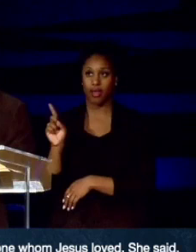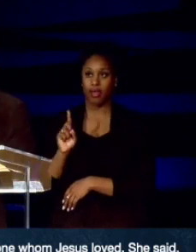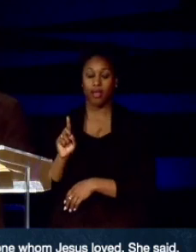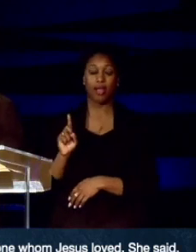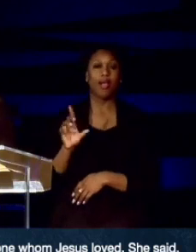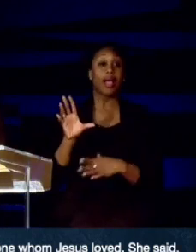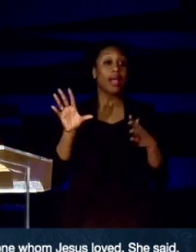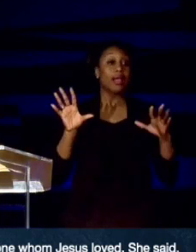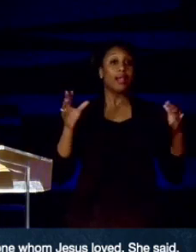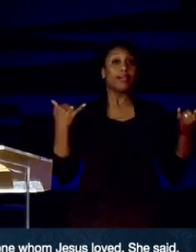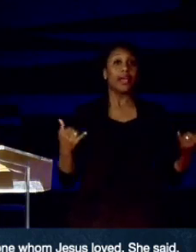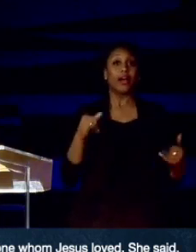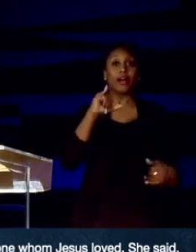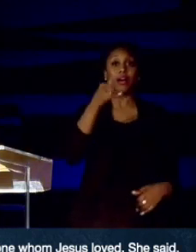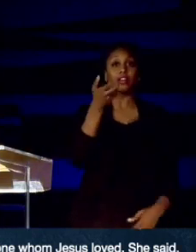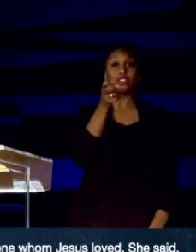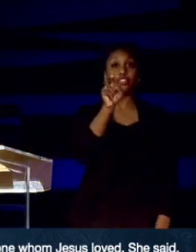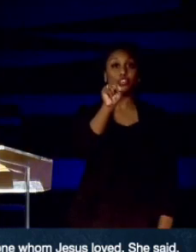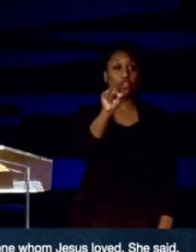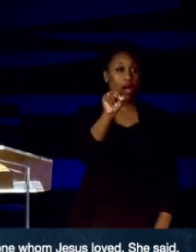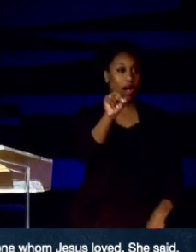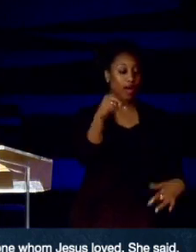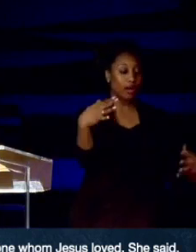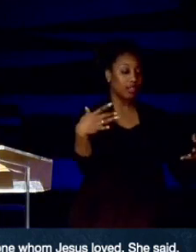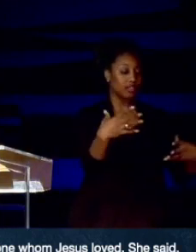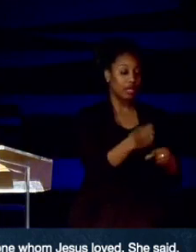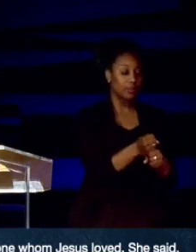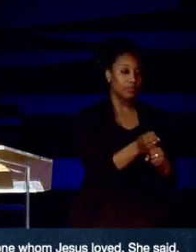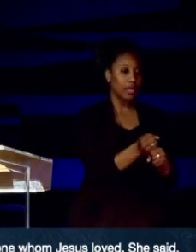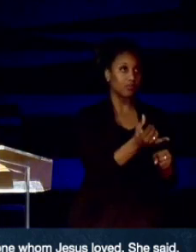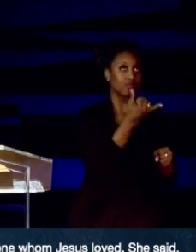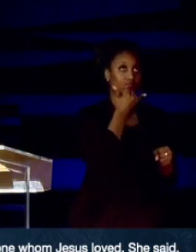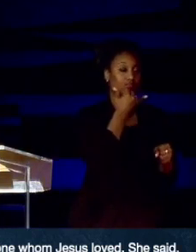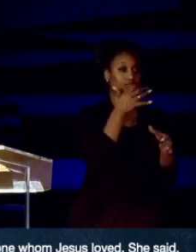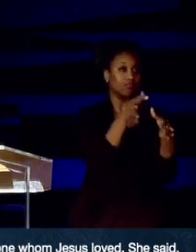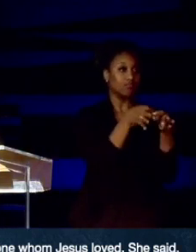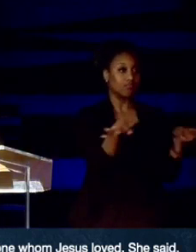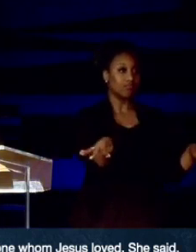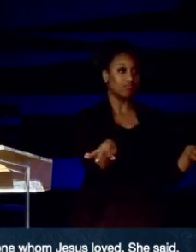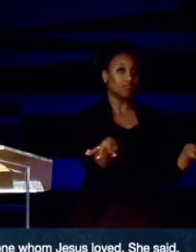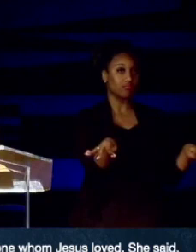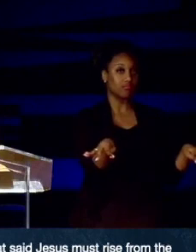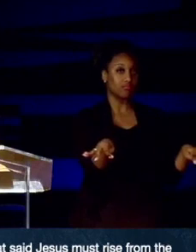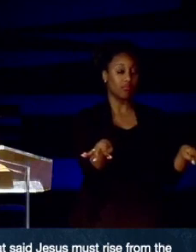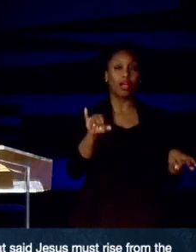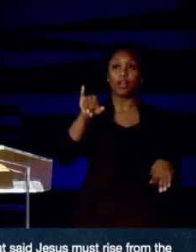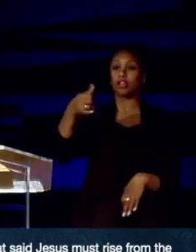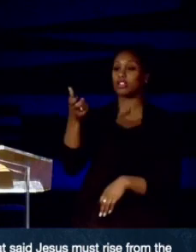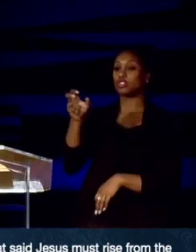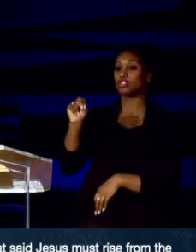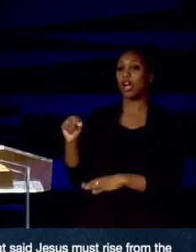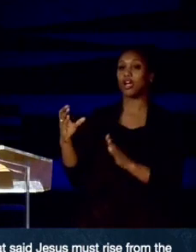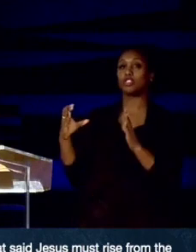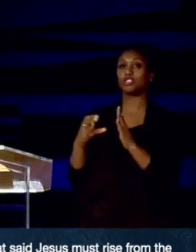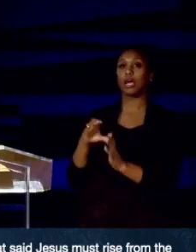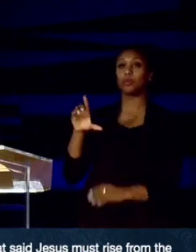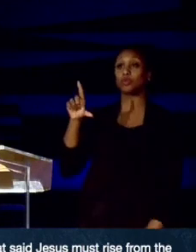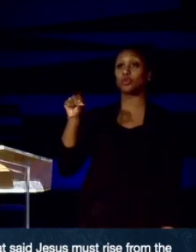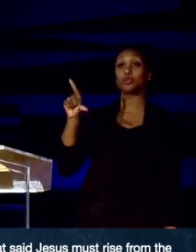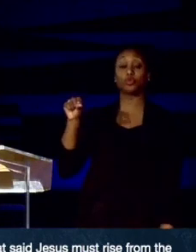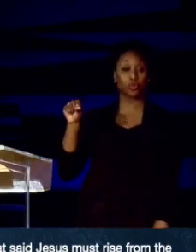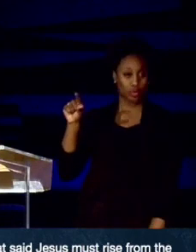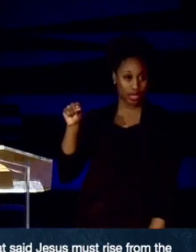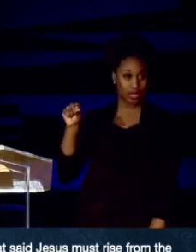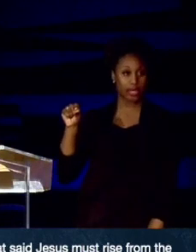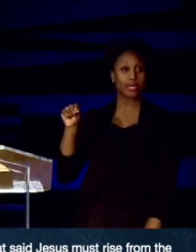sums up Mary's inaccuracy in verse number 9. Allow me to use John chapter 20 to build the argument